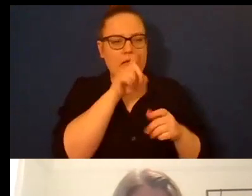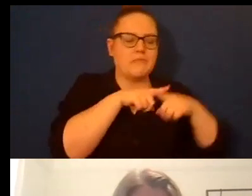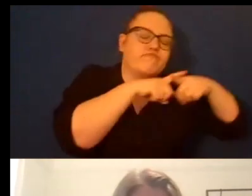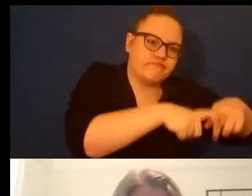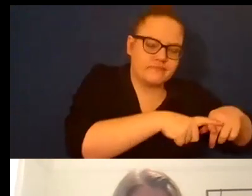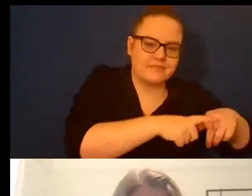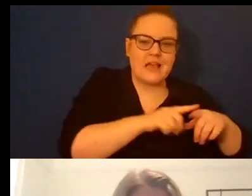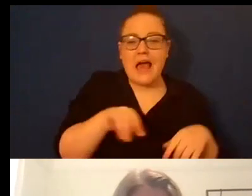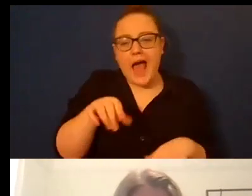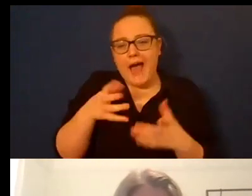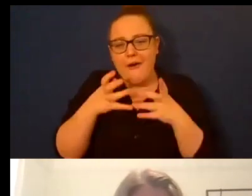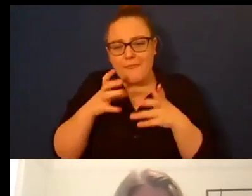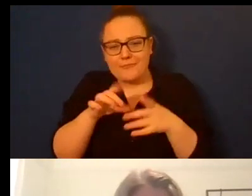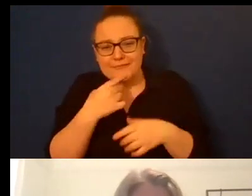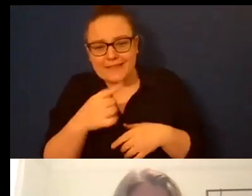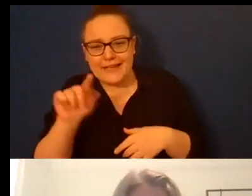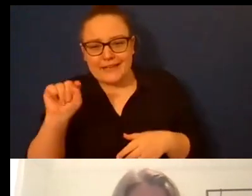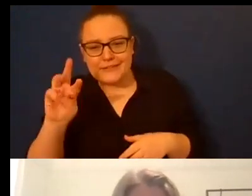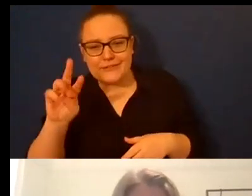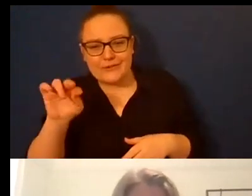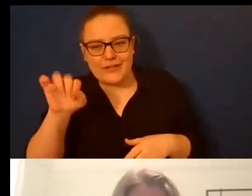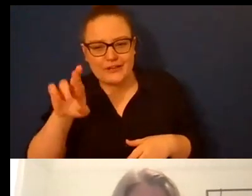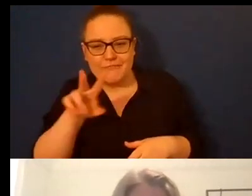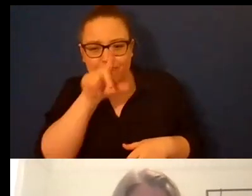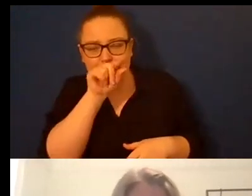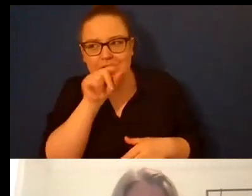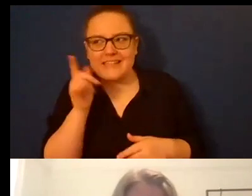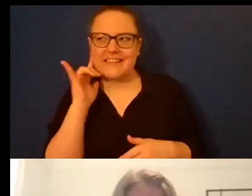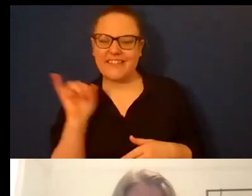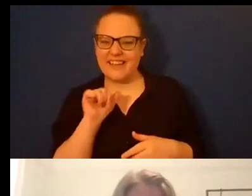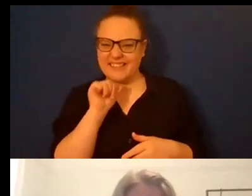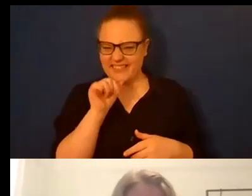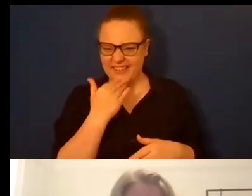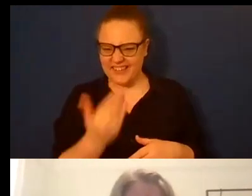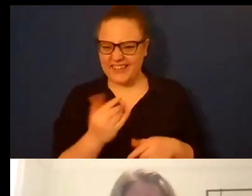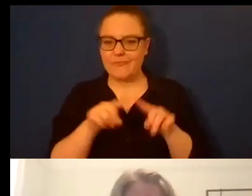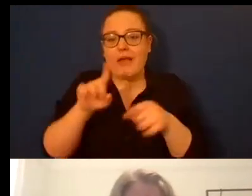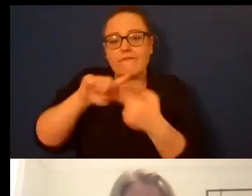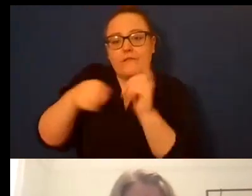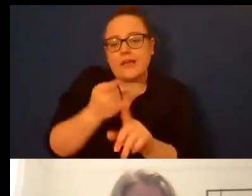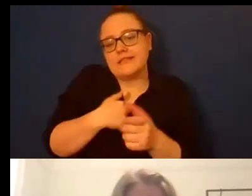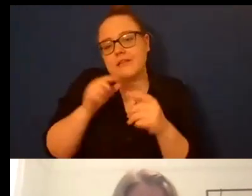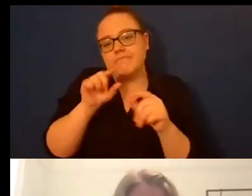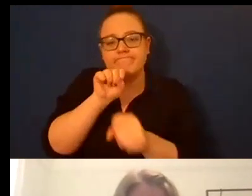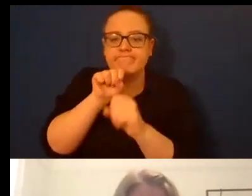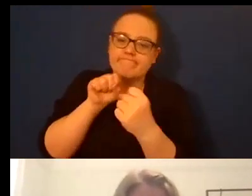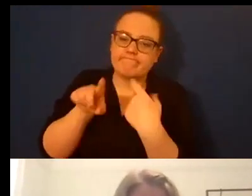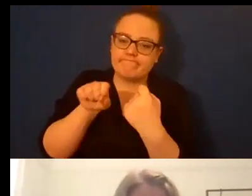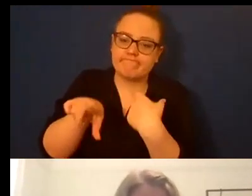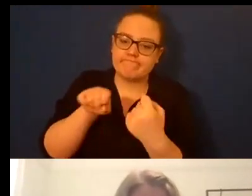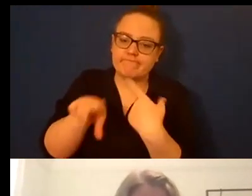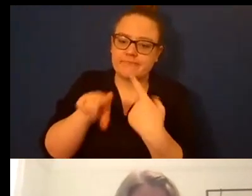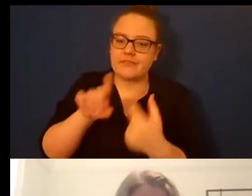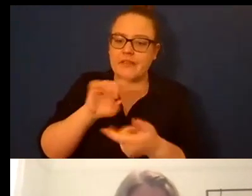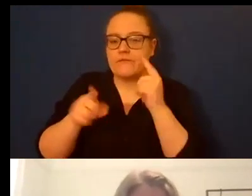I communicate with my friends on Twitter mostly so DMs and just tweets from friends who are still out in the